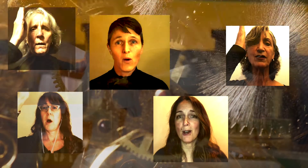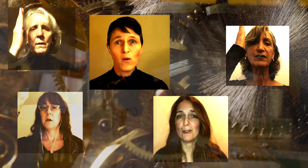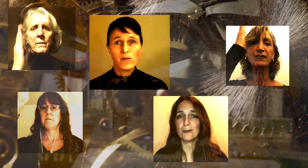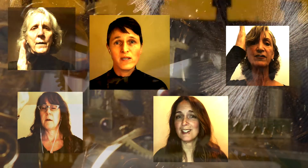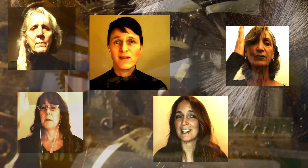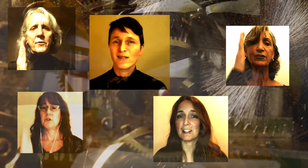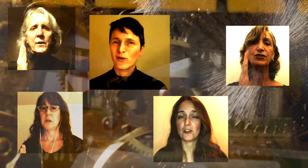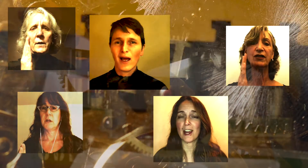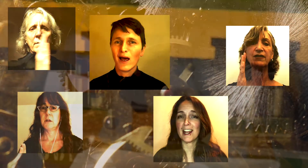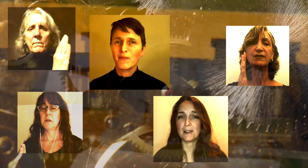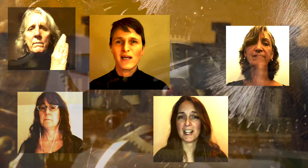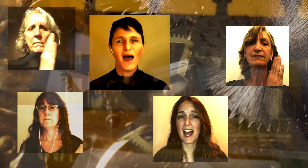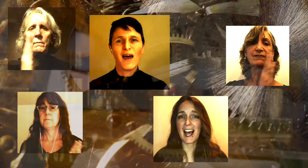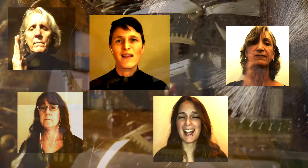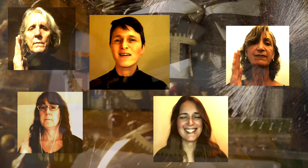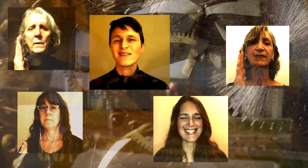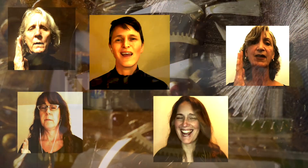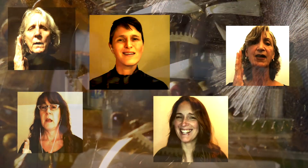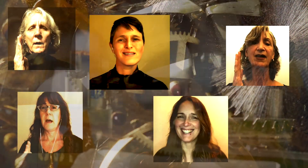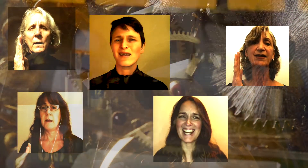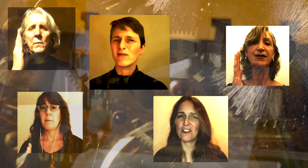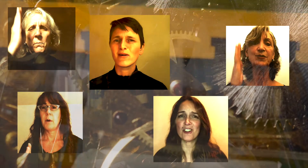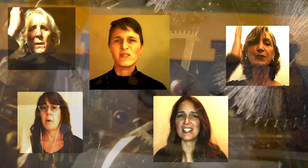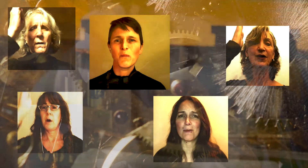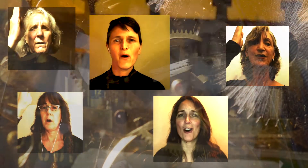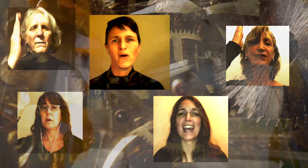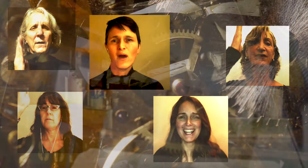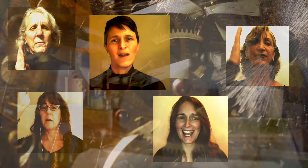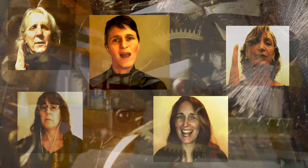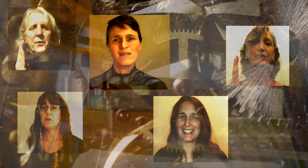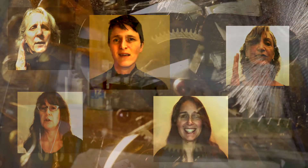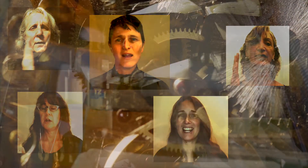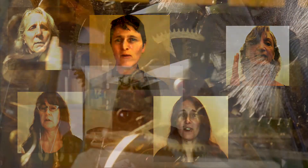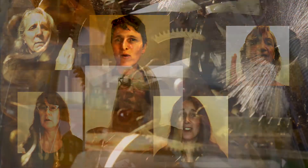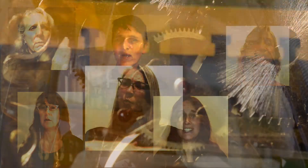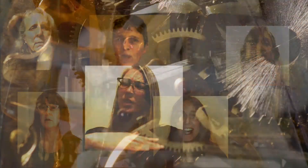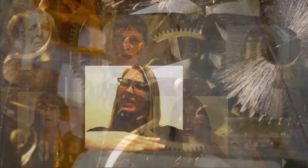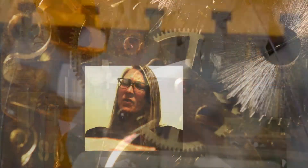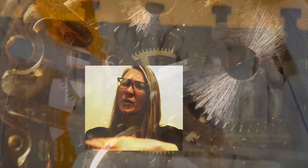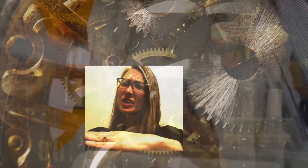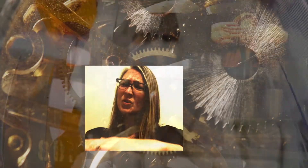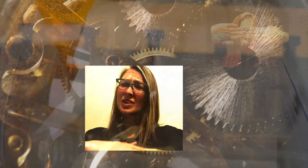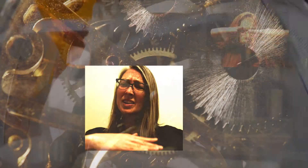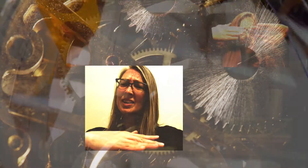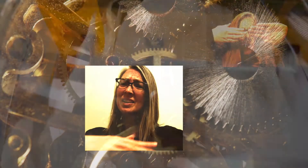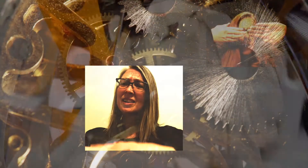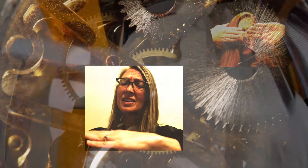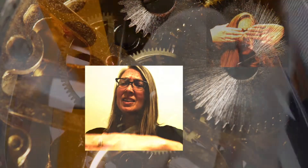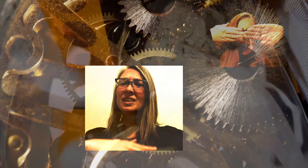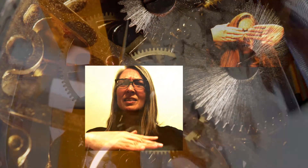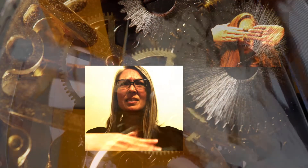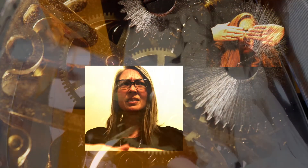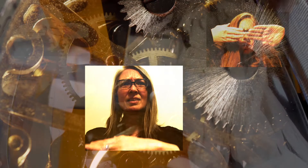bones in the treads behind us, can't see through the smoke, can't see through the dust. I